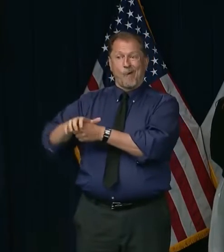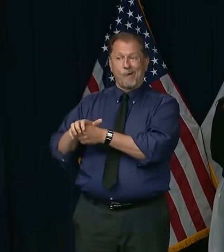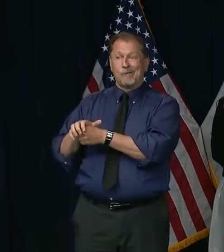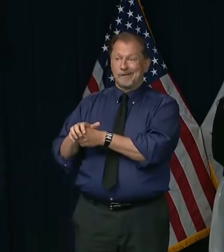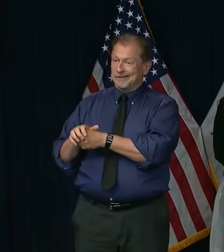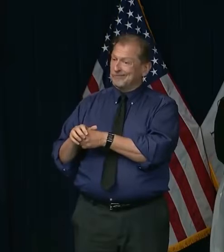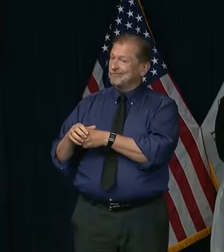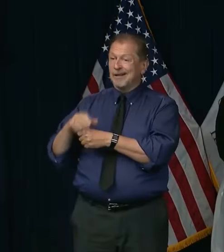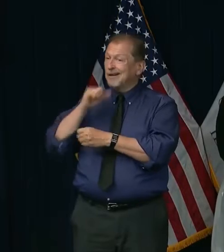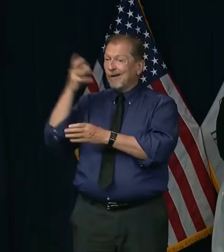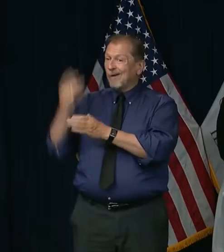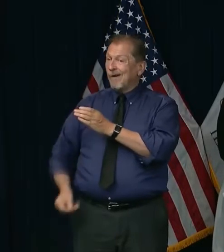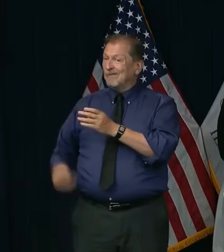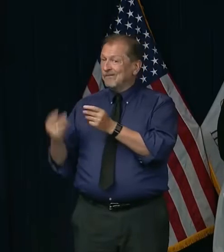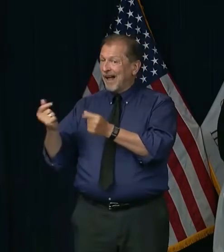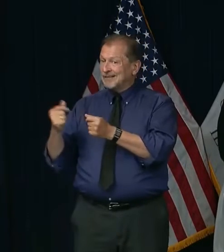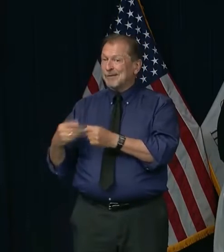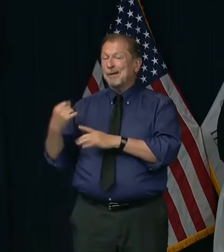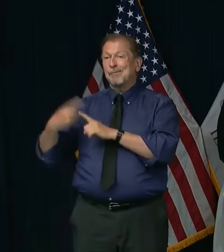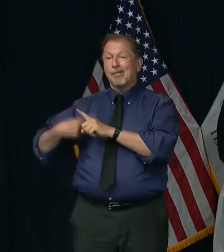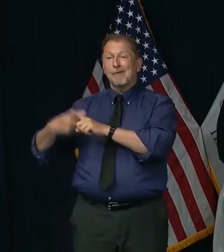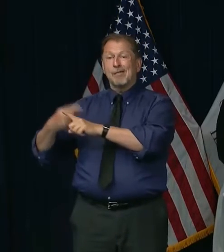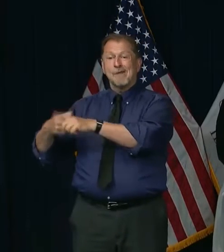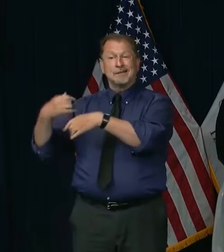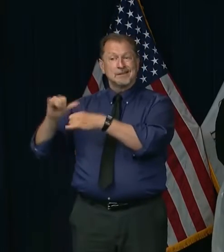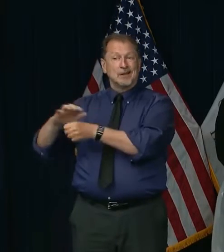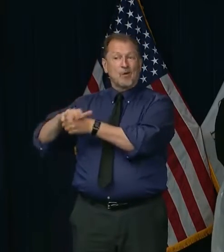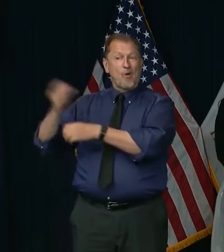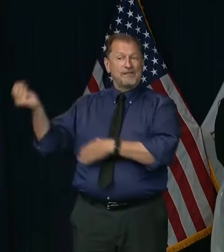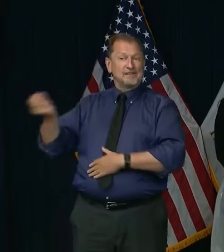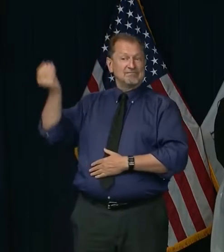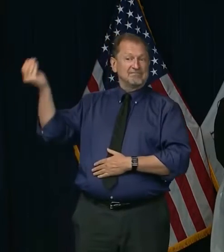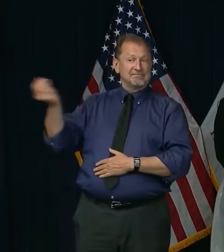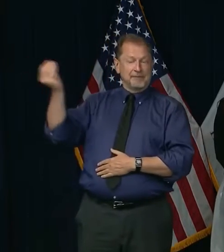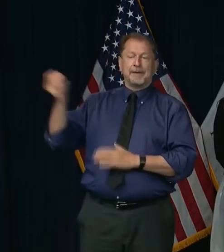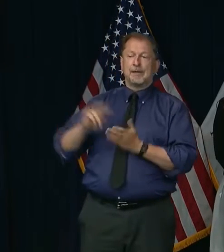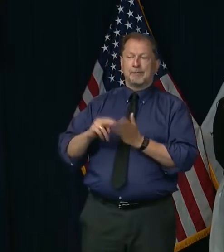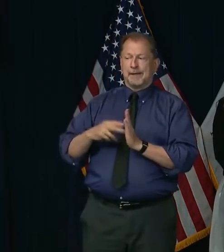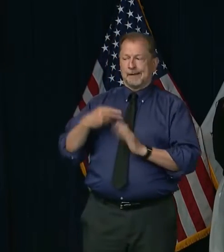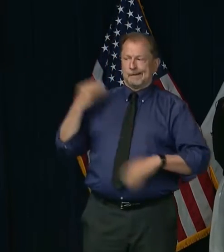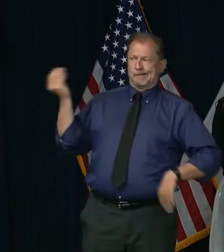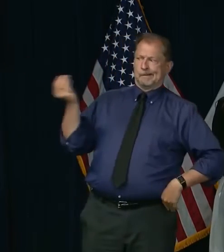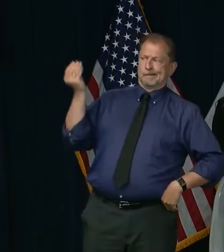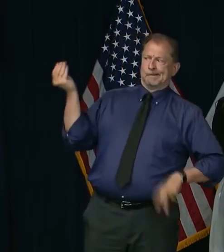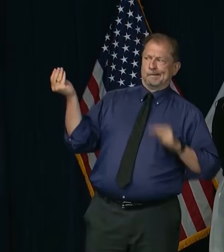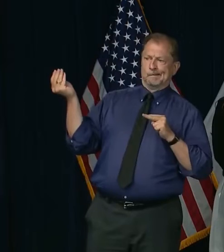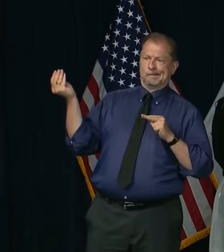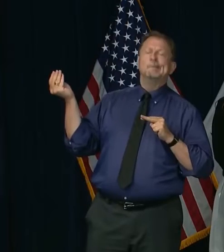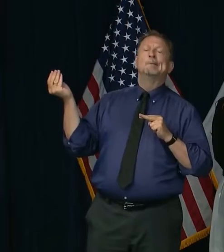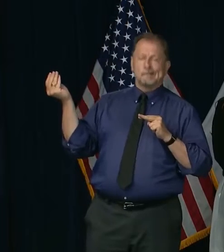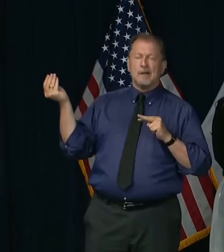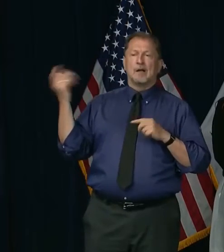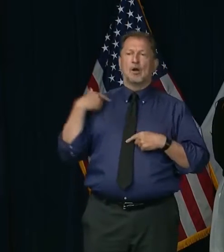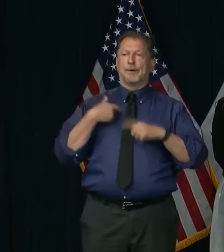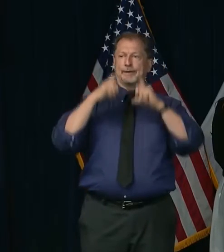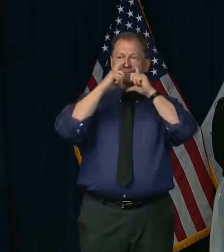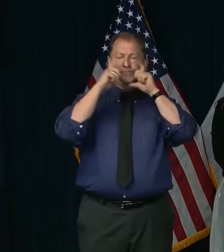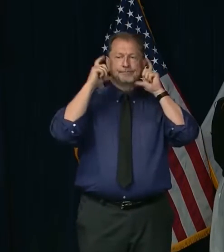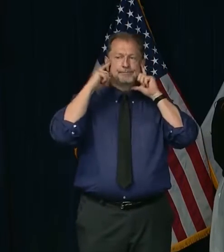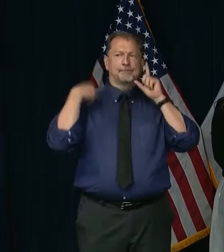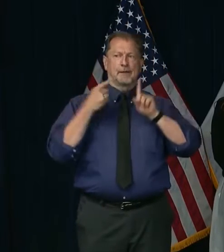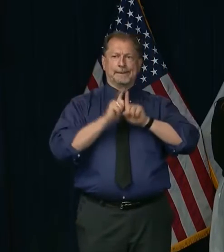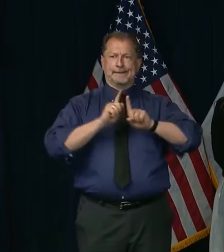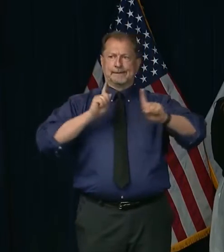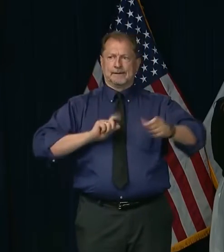us anytime soon. So let's continue to do the things that will help us mitigate the risk. At the risk of sounding like a broken